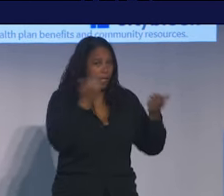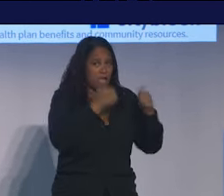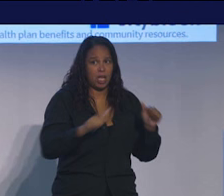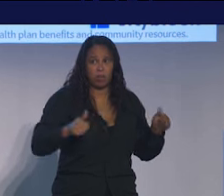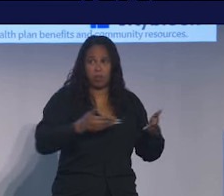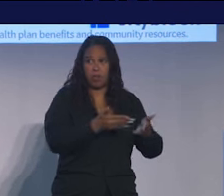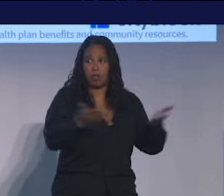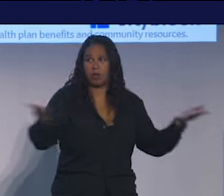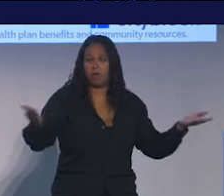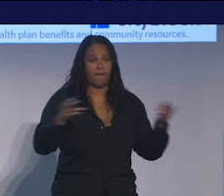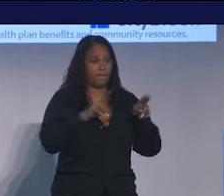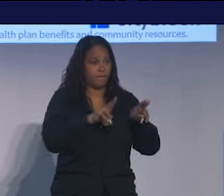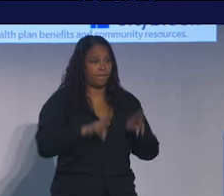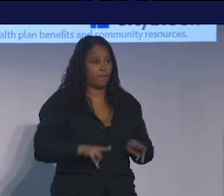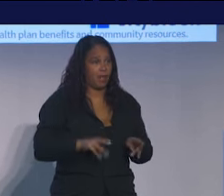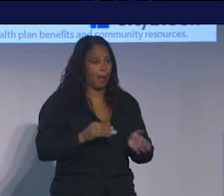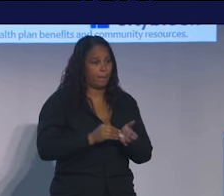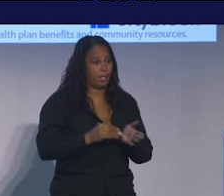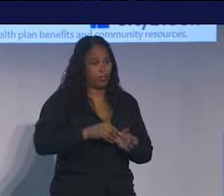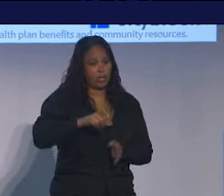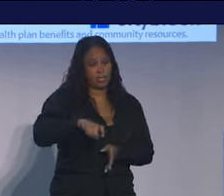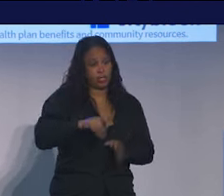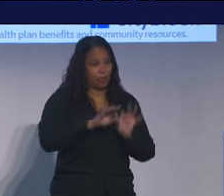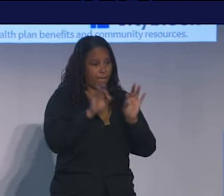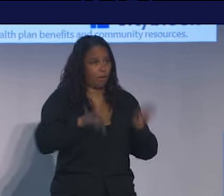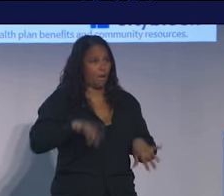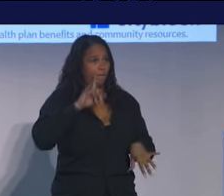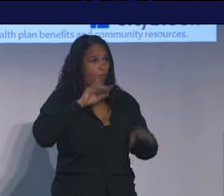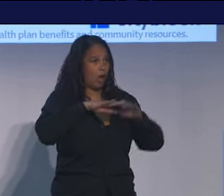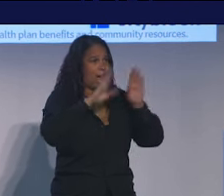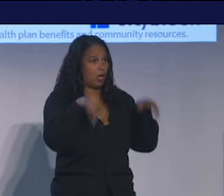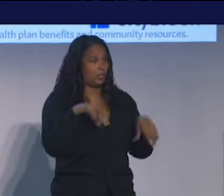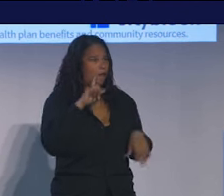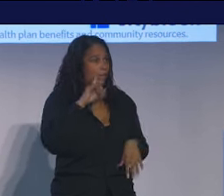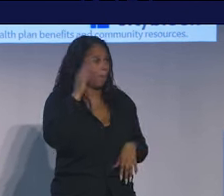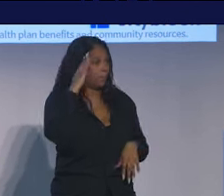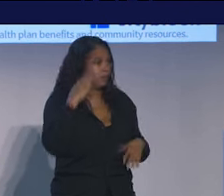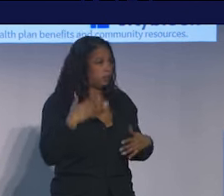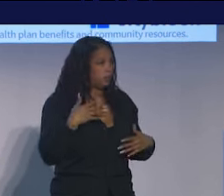filled out a medical necessity form for housing for someone with mental illness?